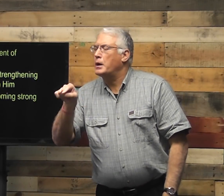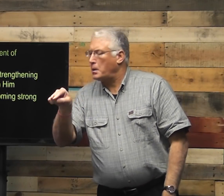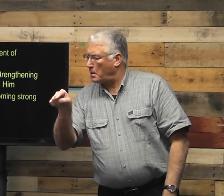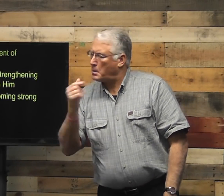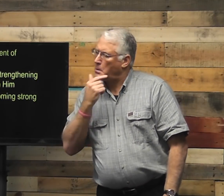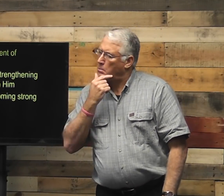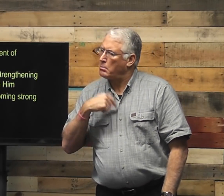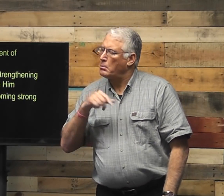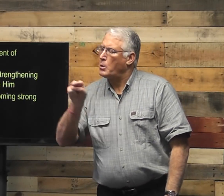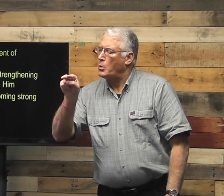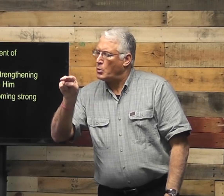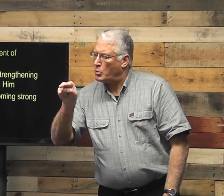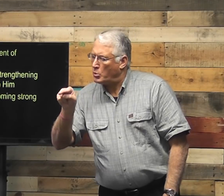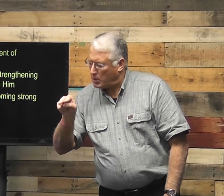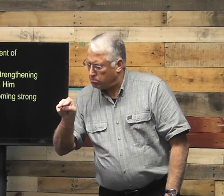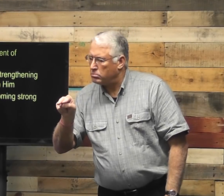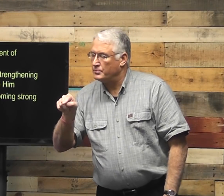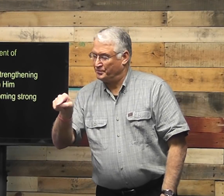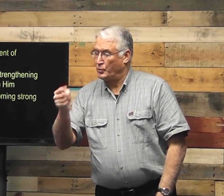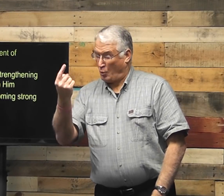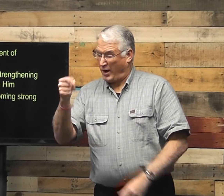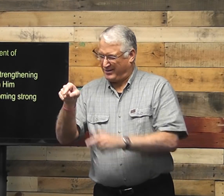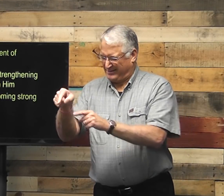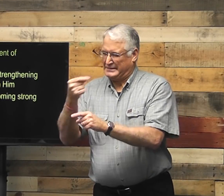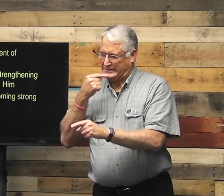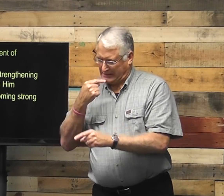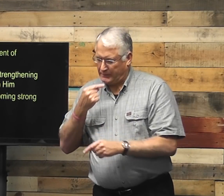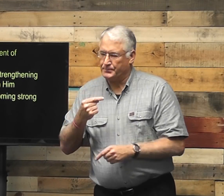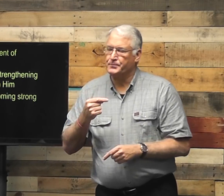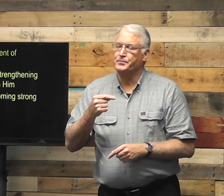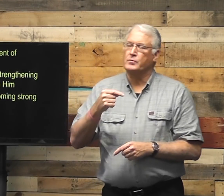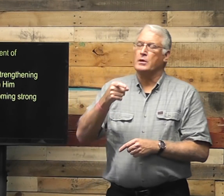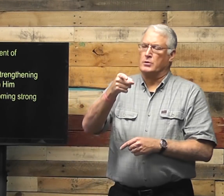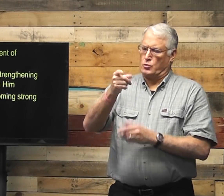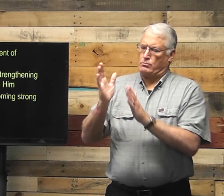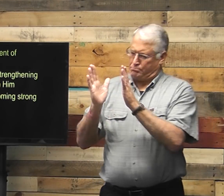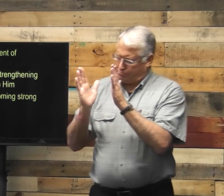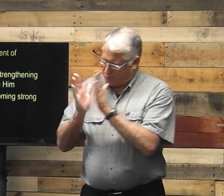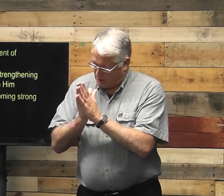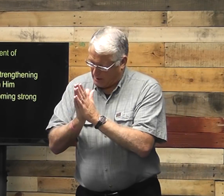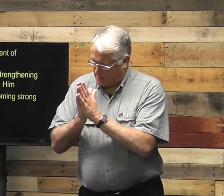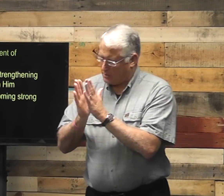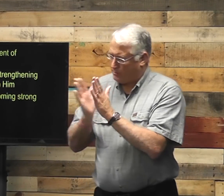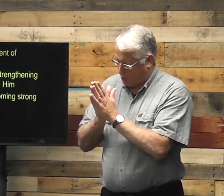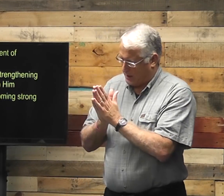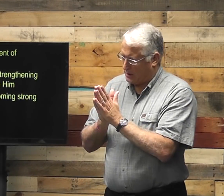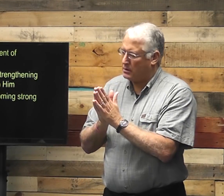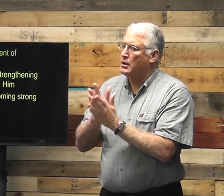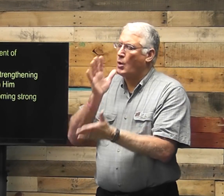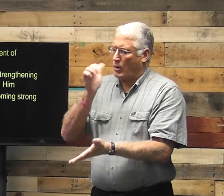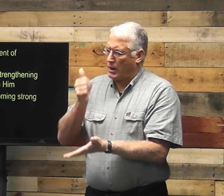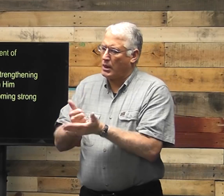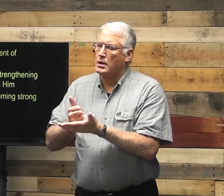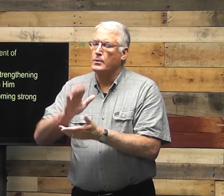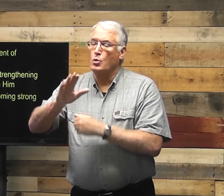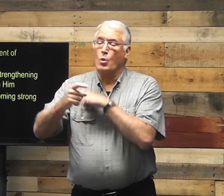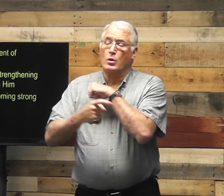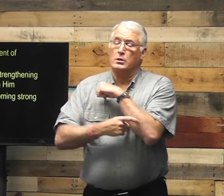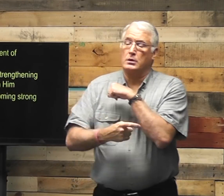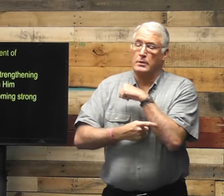I found one that said, when you pray, it will help